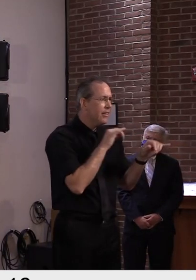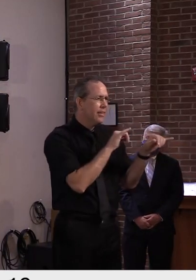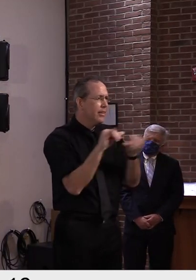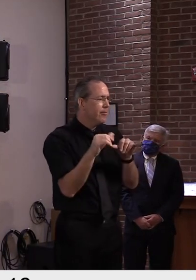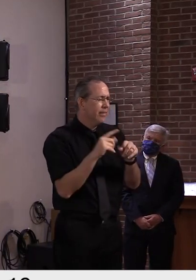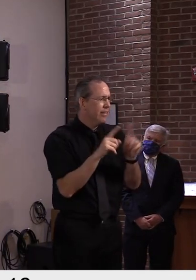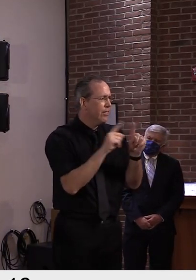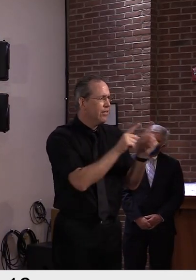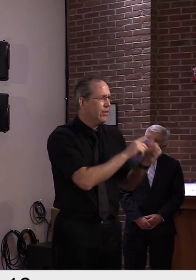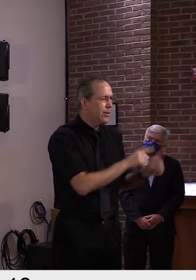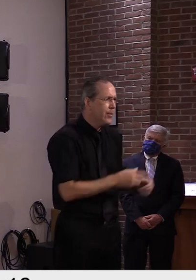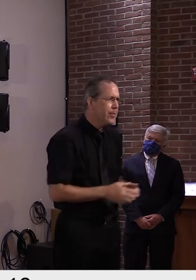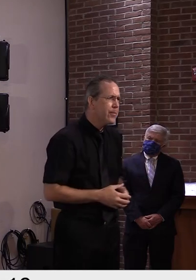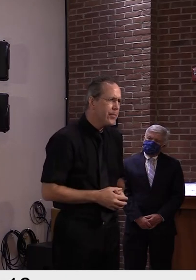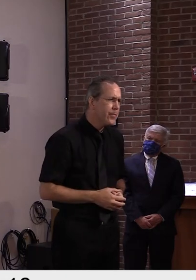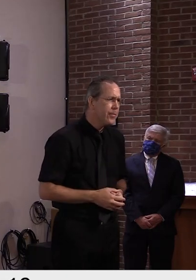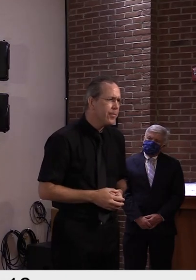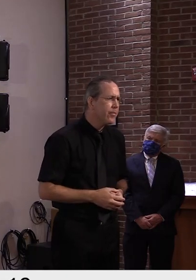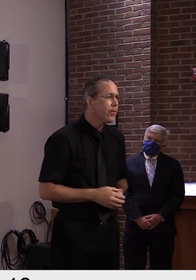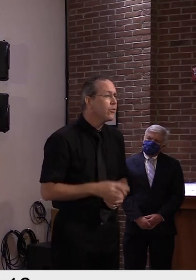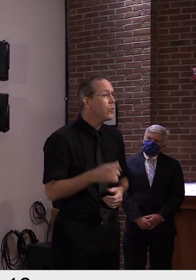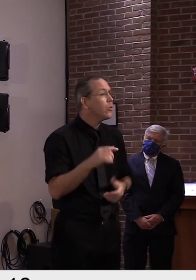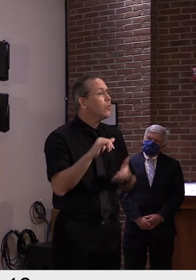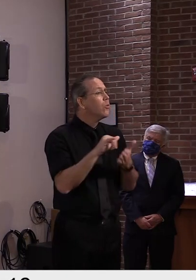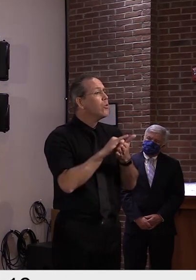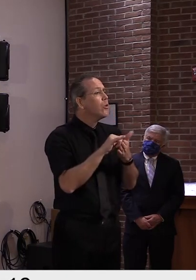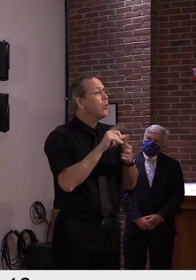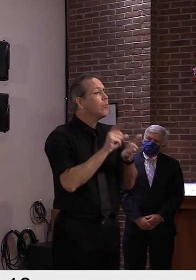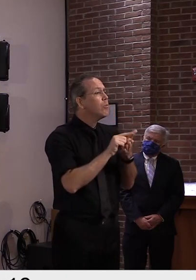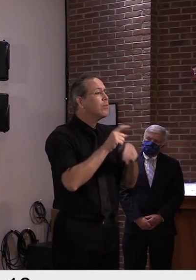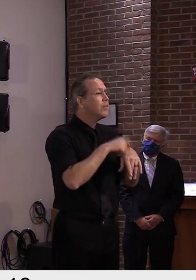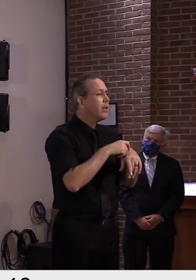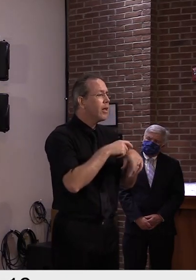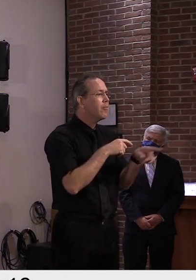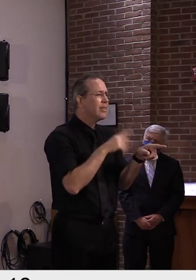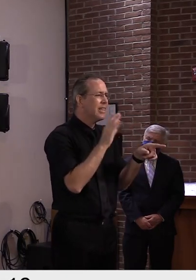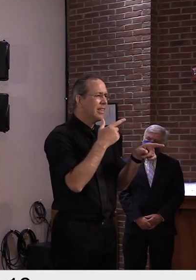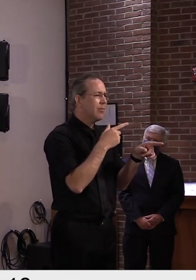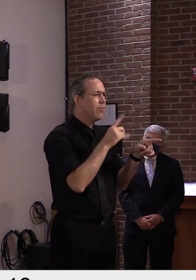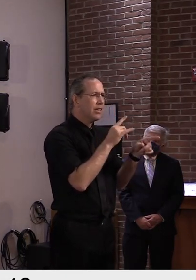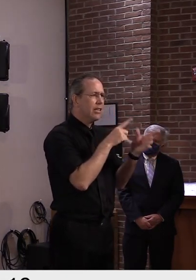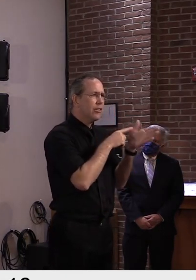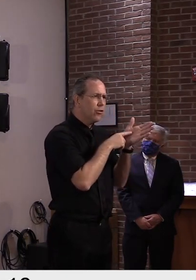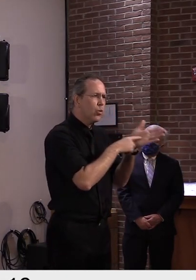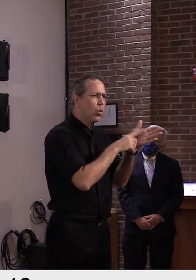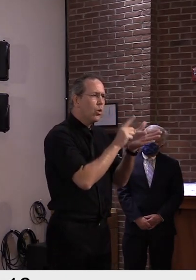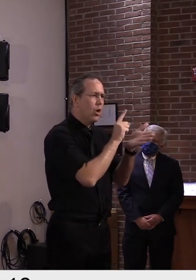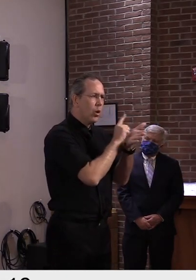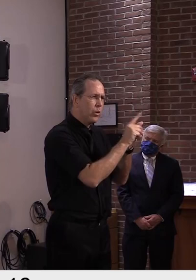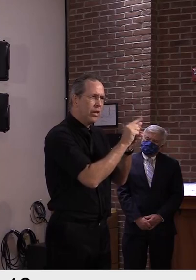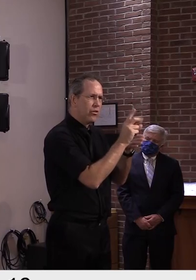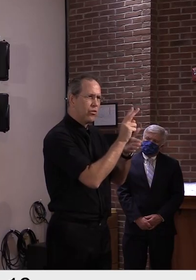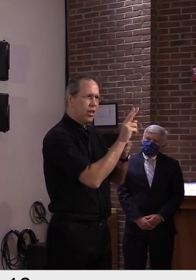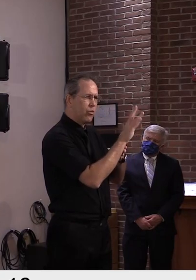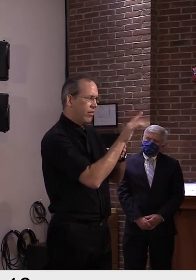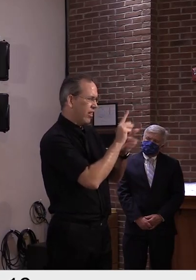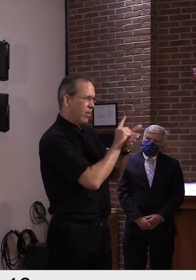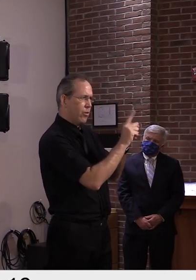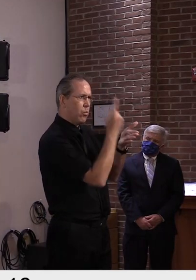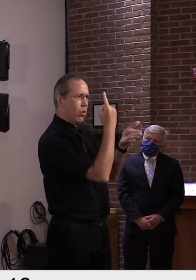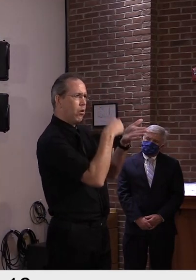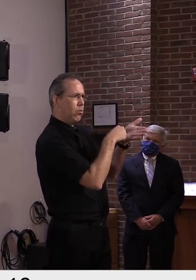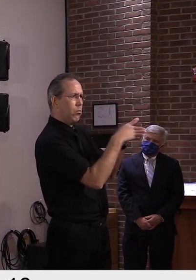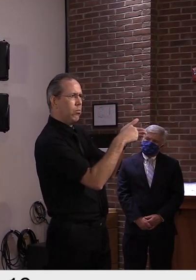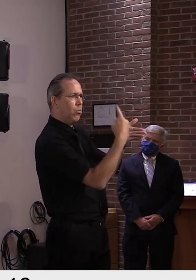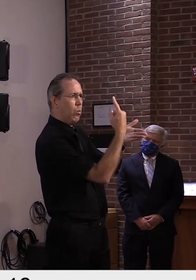they chose because on the graph in the article they showed the week of concern and admittedly didn't do a hugely